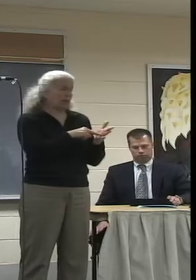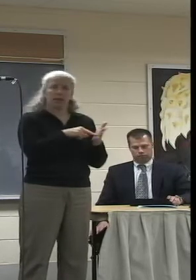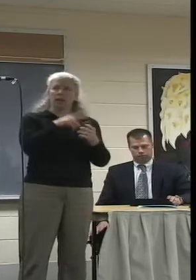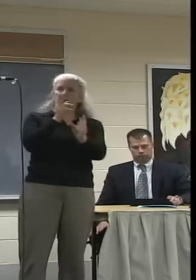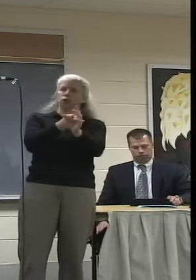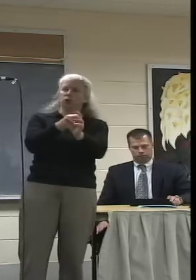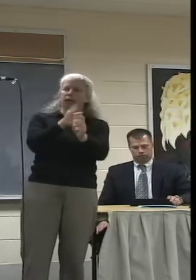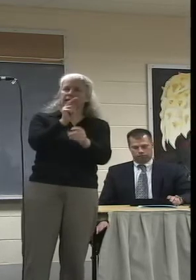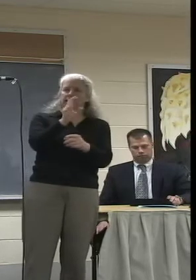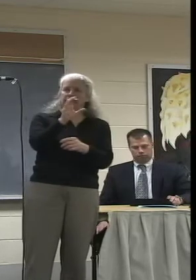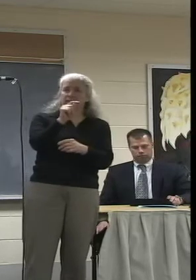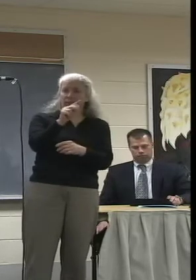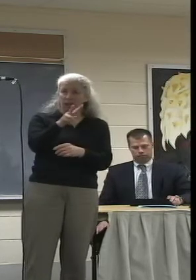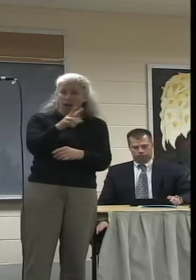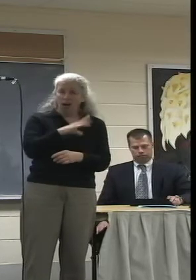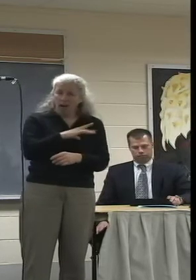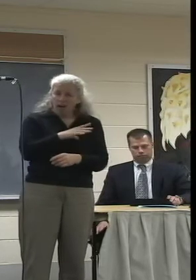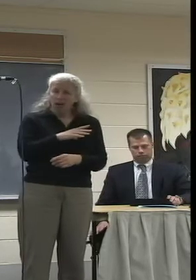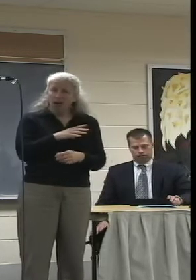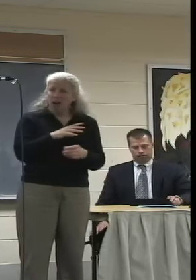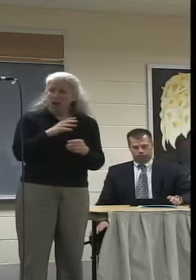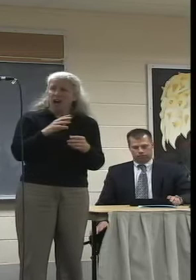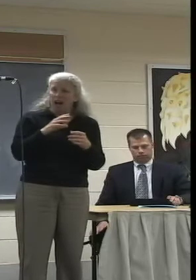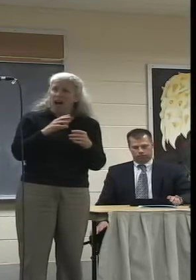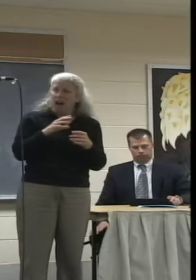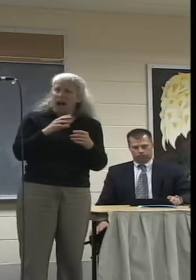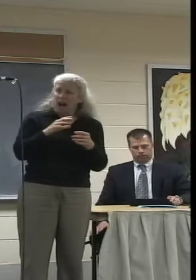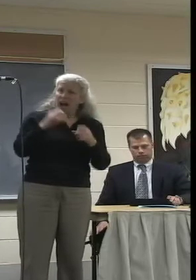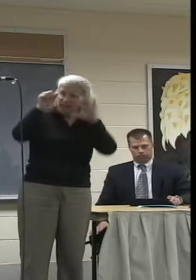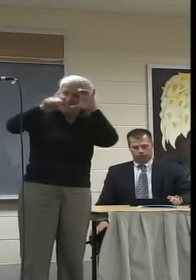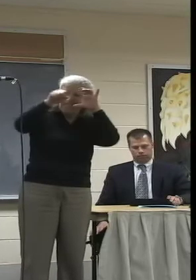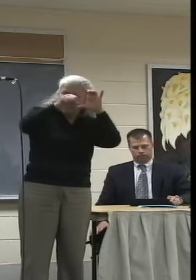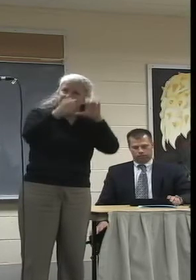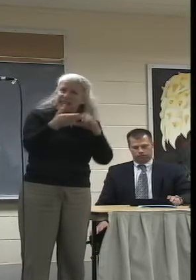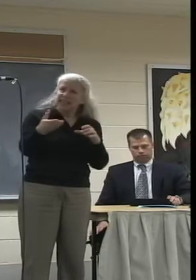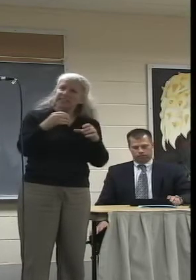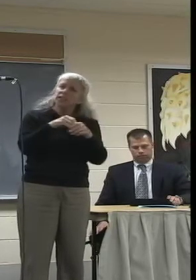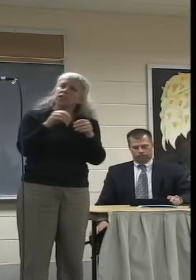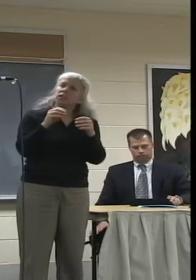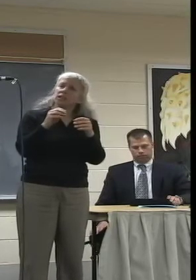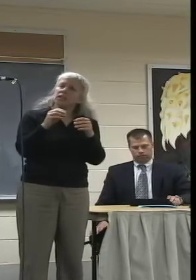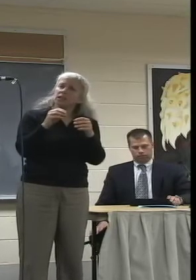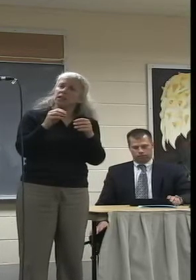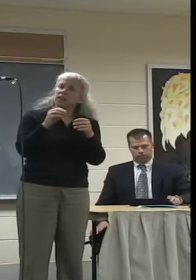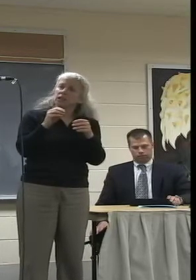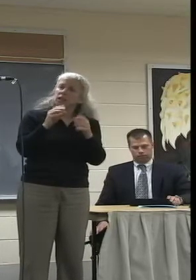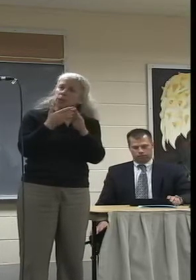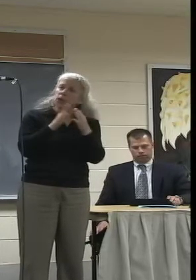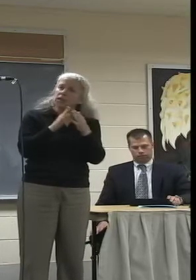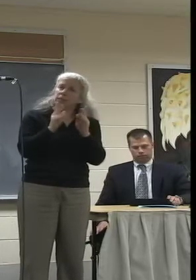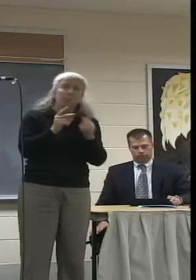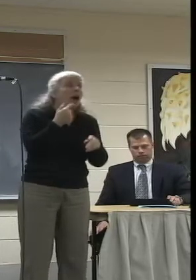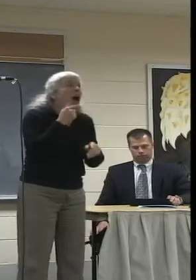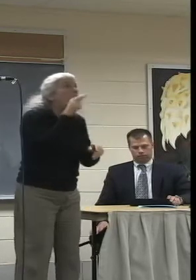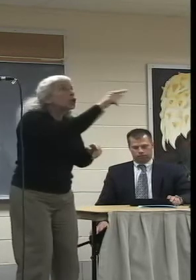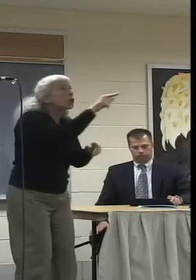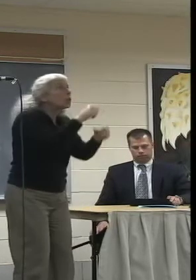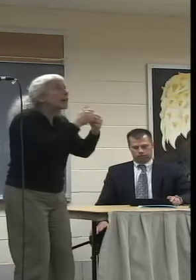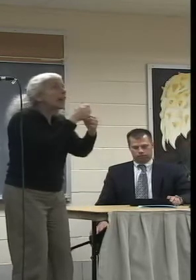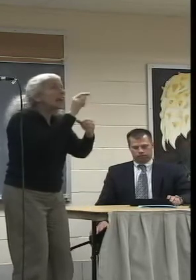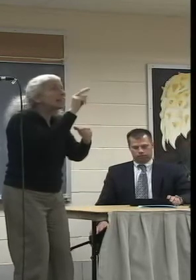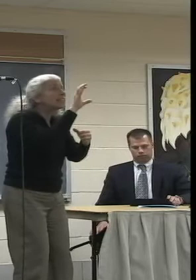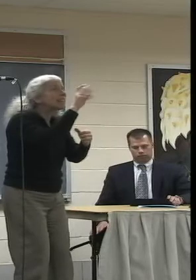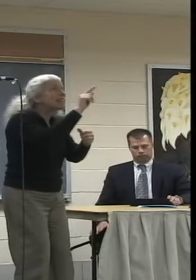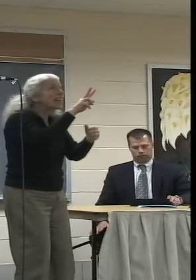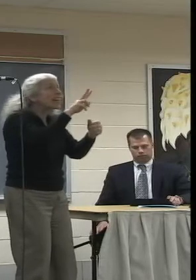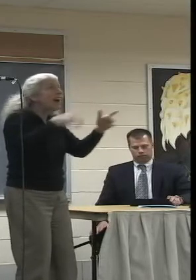And when I've done stories around the community, people know immediately that I'm with NCTV. They go, oh my God, are you with NCTV? They're happy to see